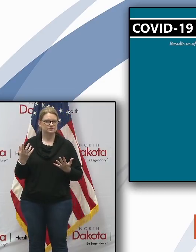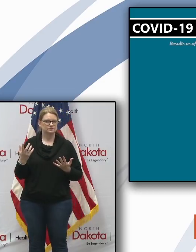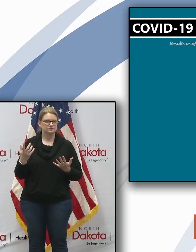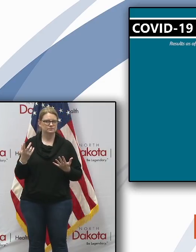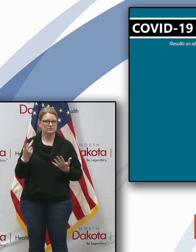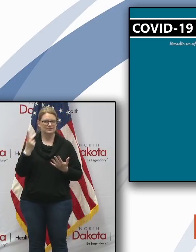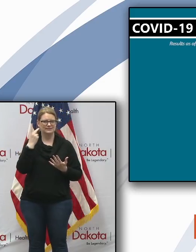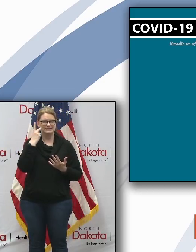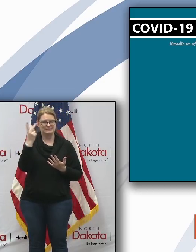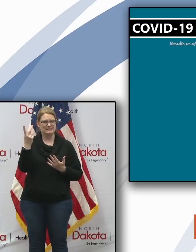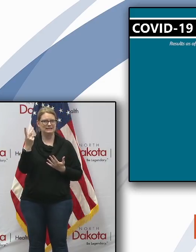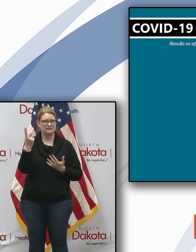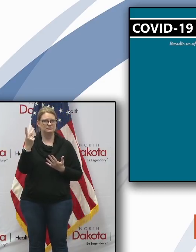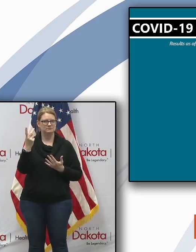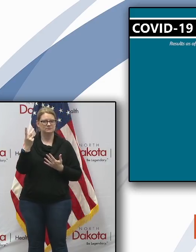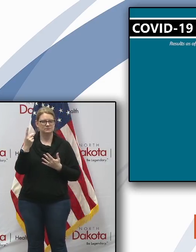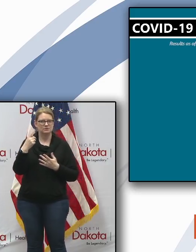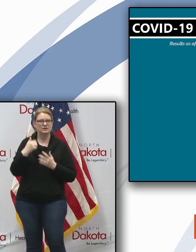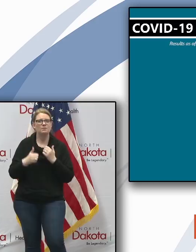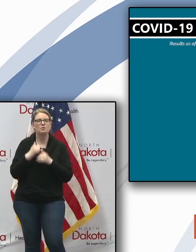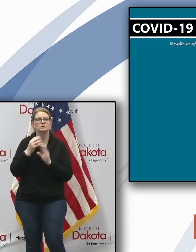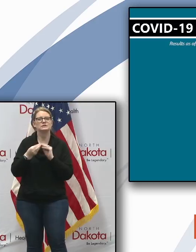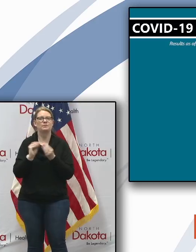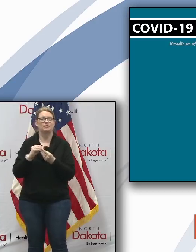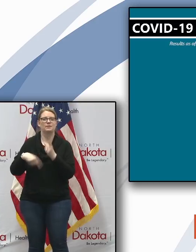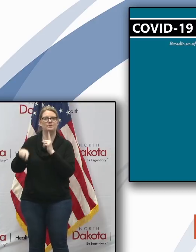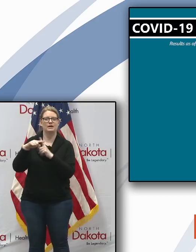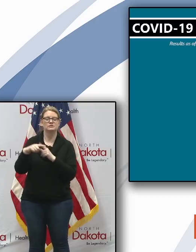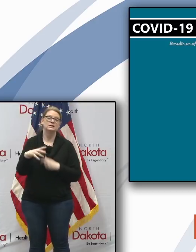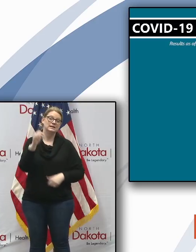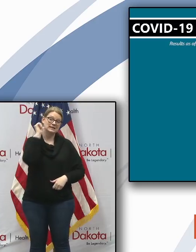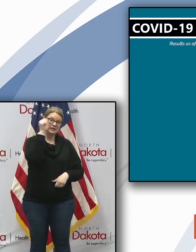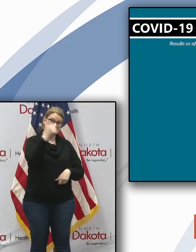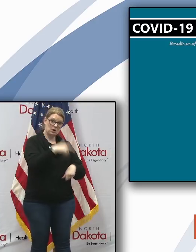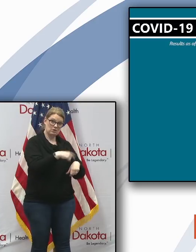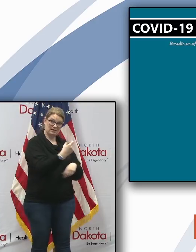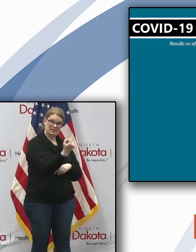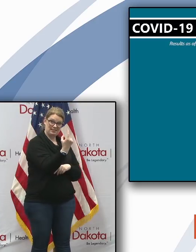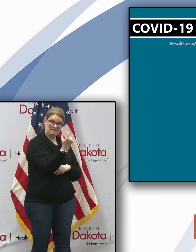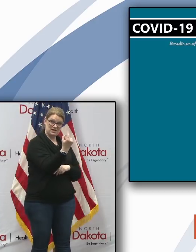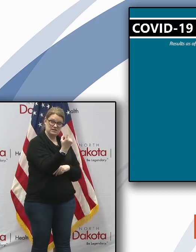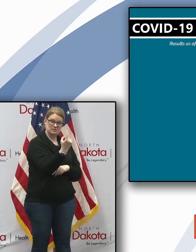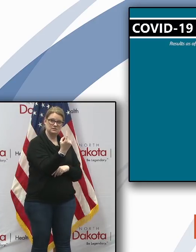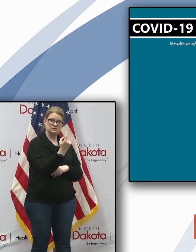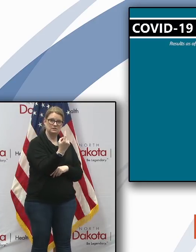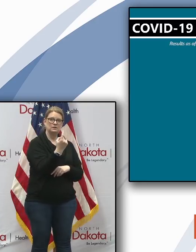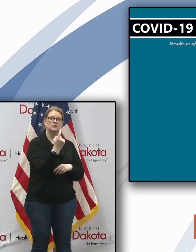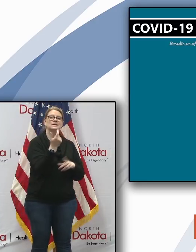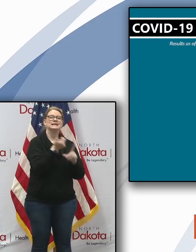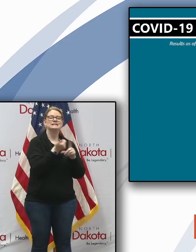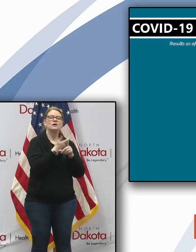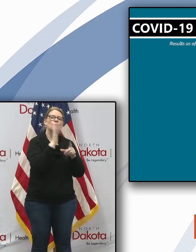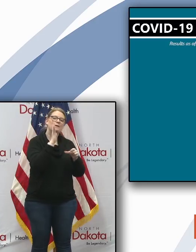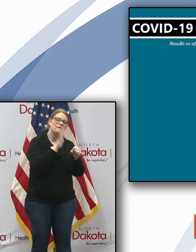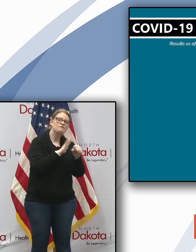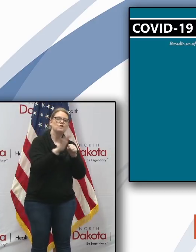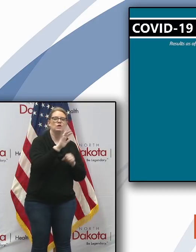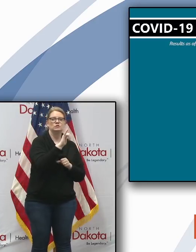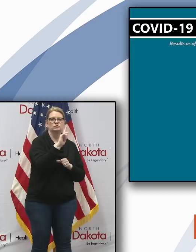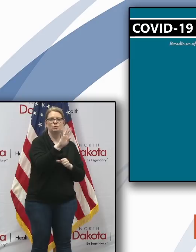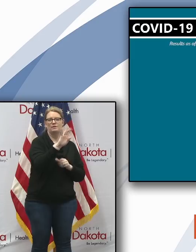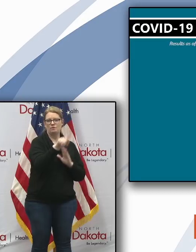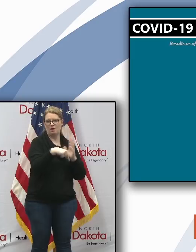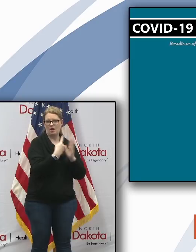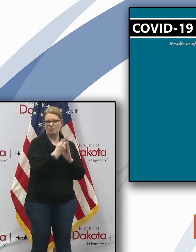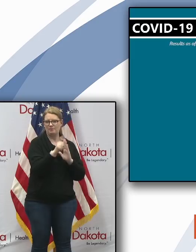most number of positives per day tomorrow morning at 11 o'clock we'll be reporting a full 24-hour period again as opposed to a nine